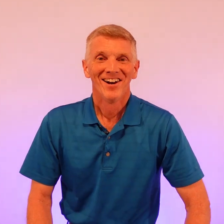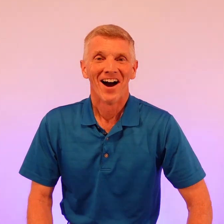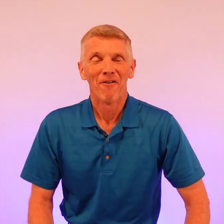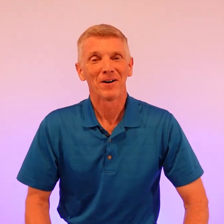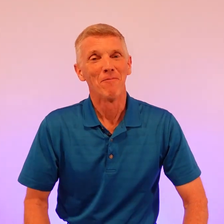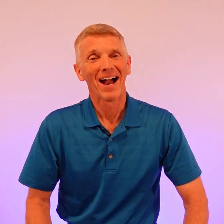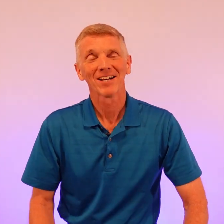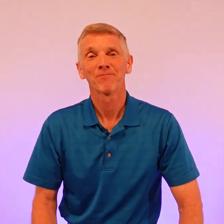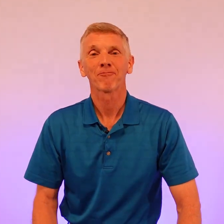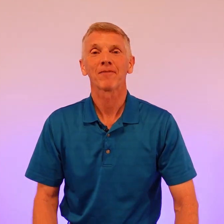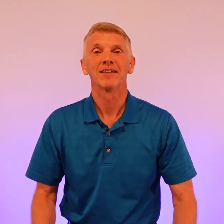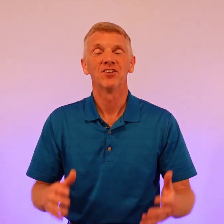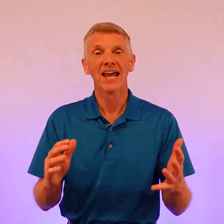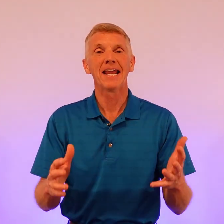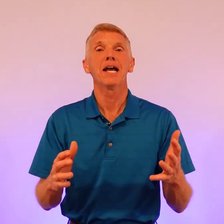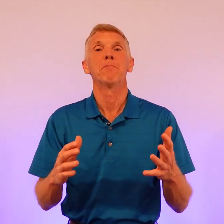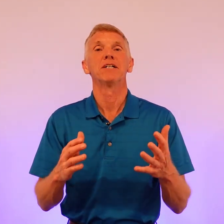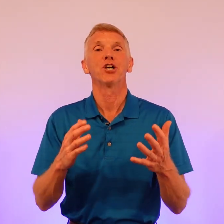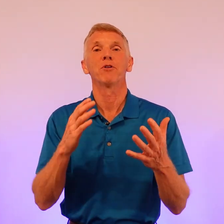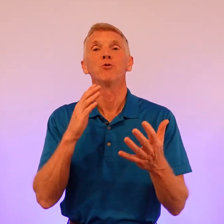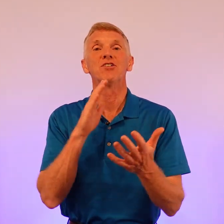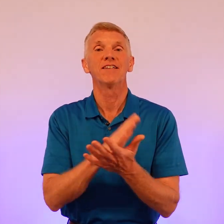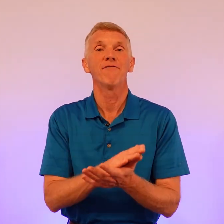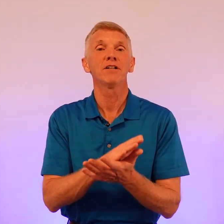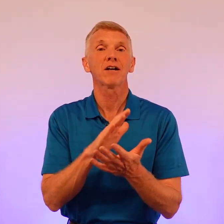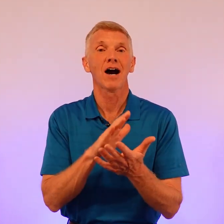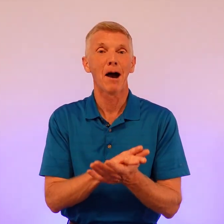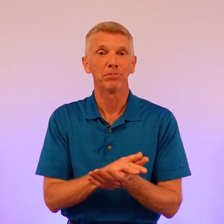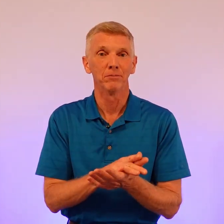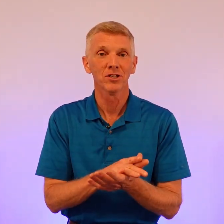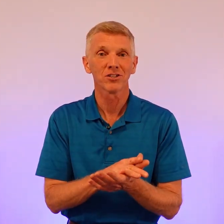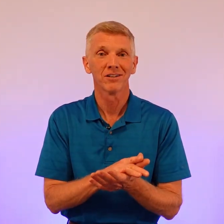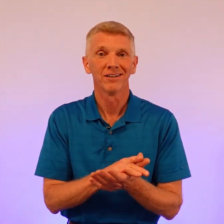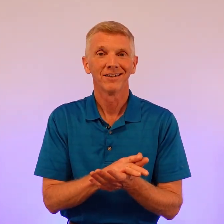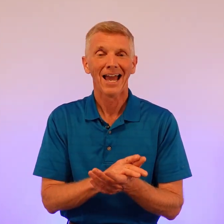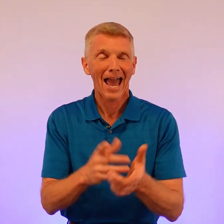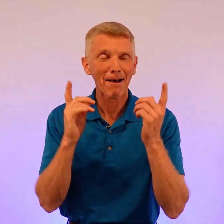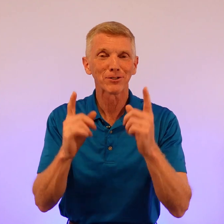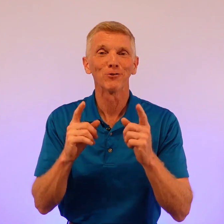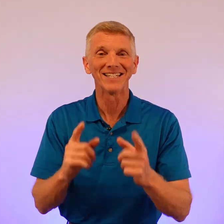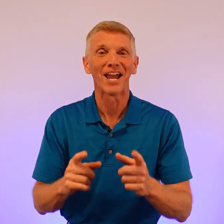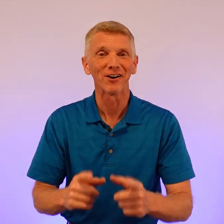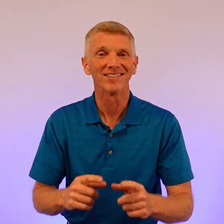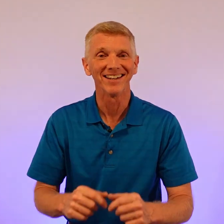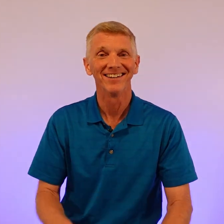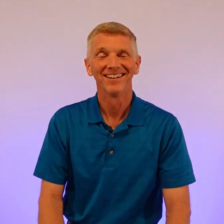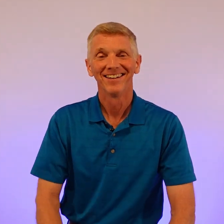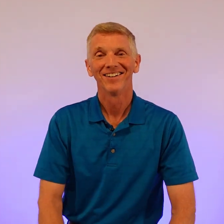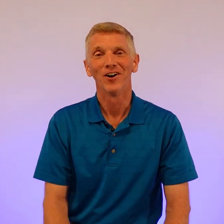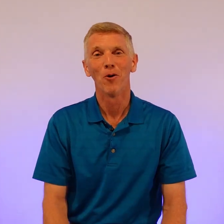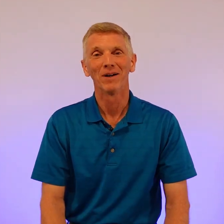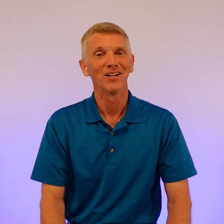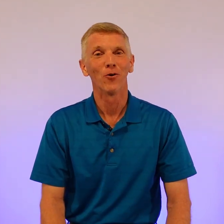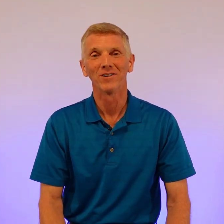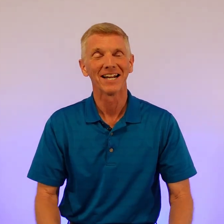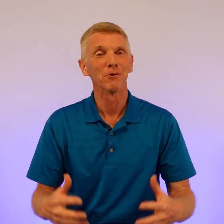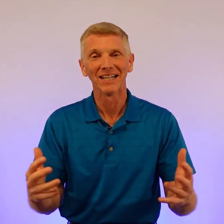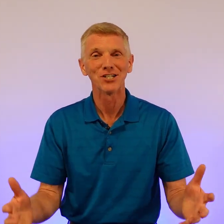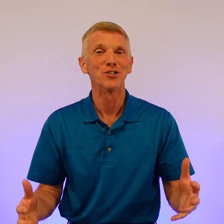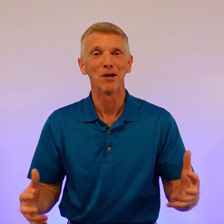Hi, welcome back. Today, I'm going to share with you seven compliments, absolutely guaranteed, to open any door to any relationship